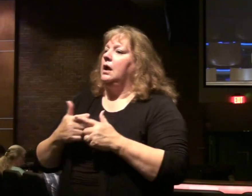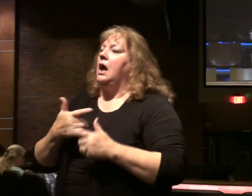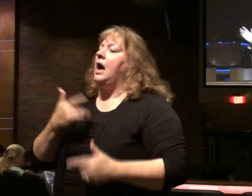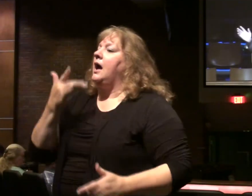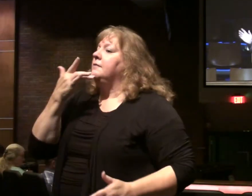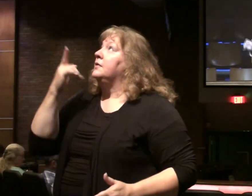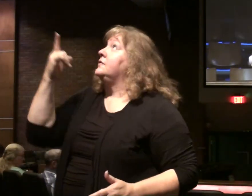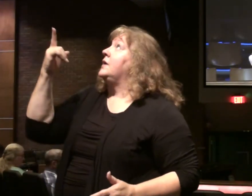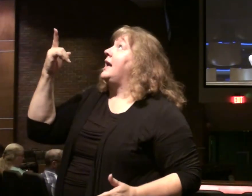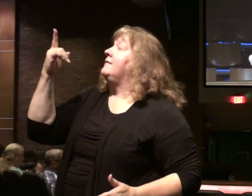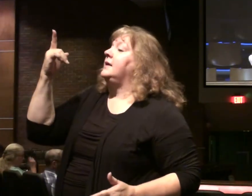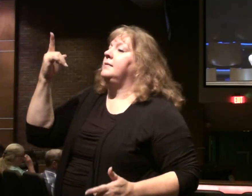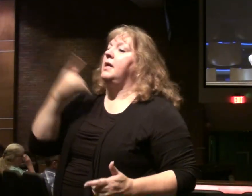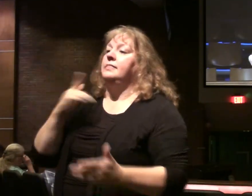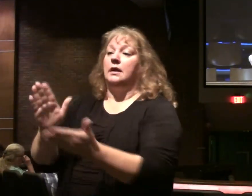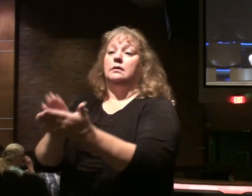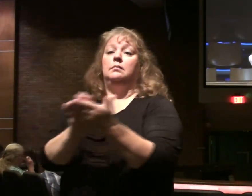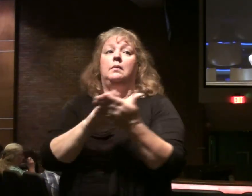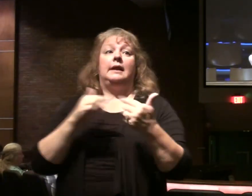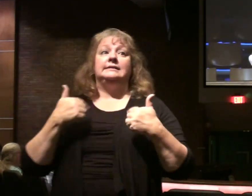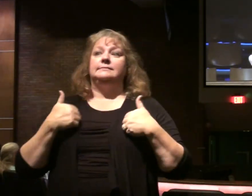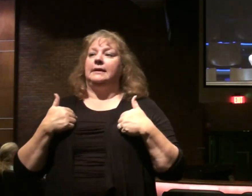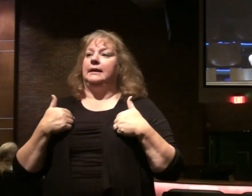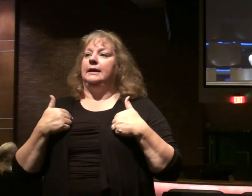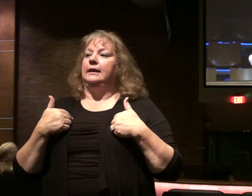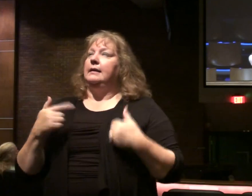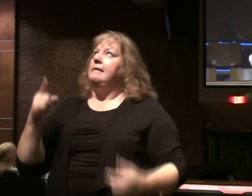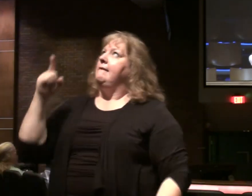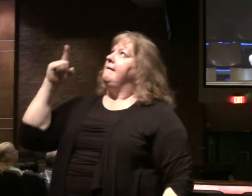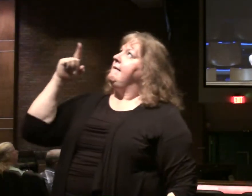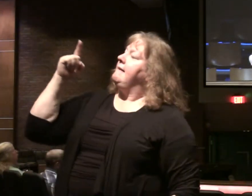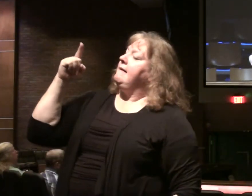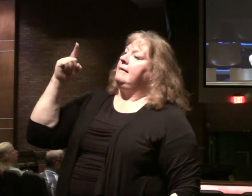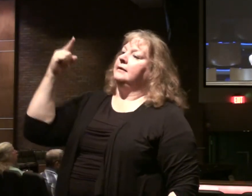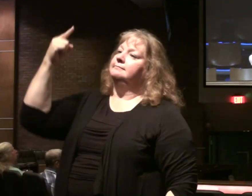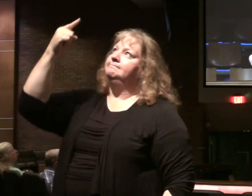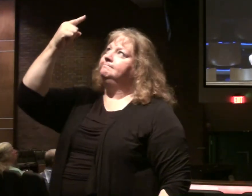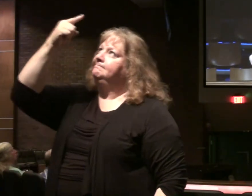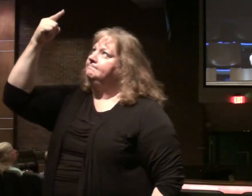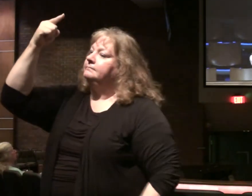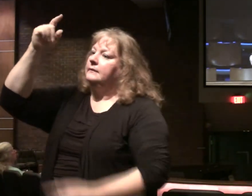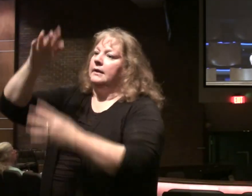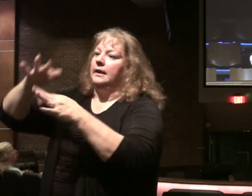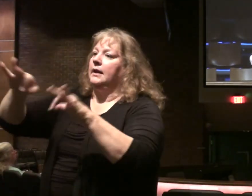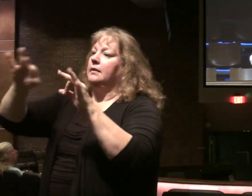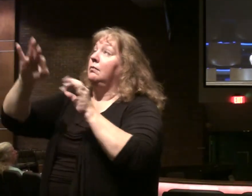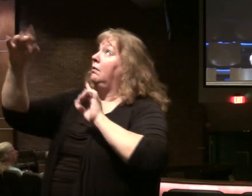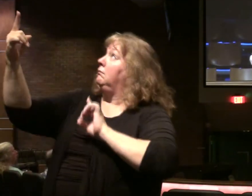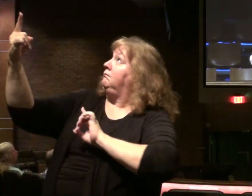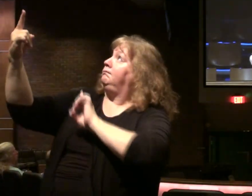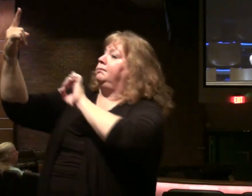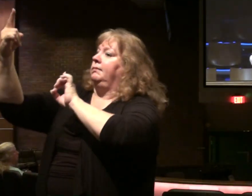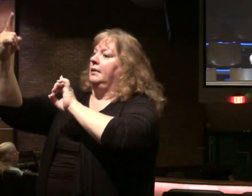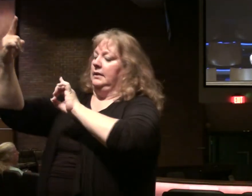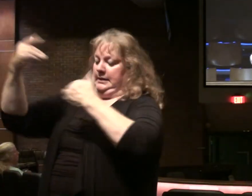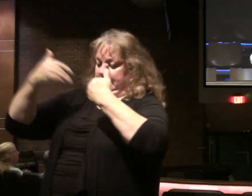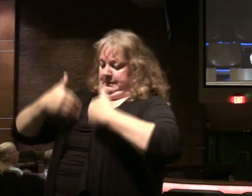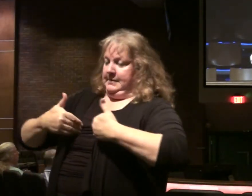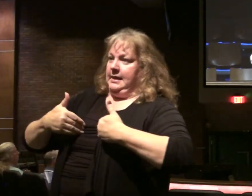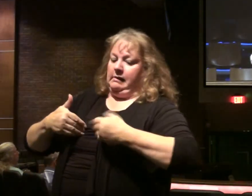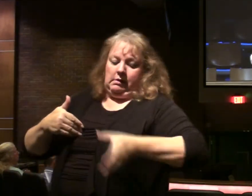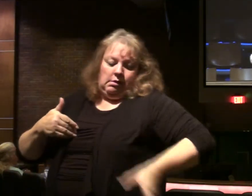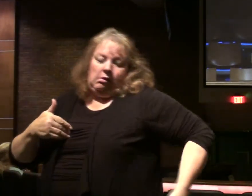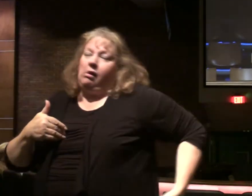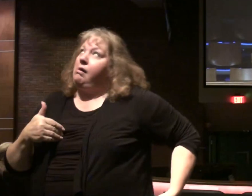I'd rather have him in the applause of men. He is what must be most important. You can't come to him with yourself in your back